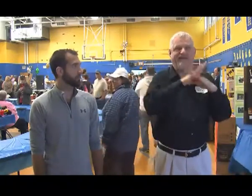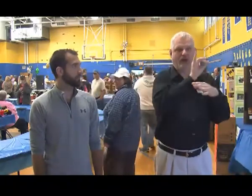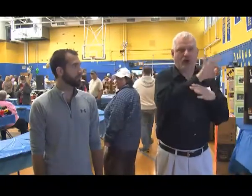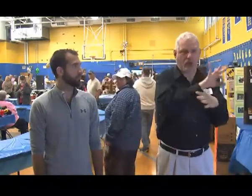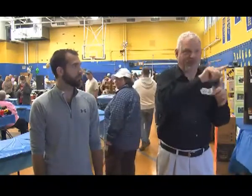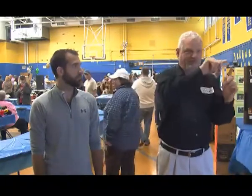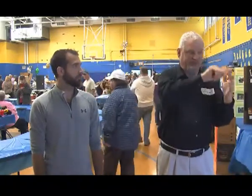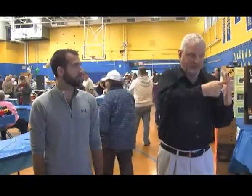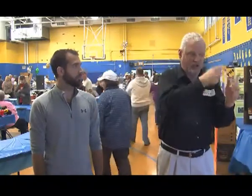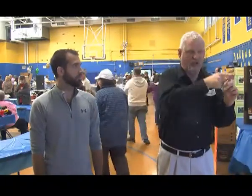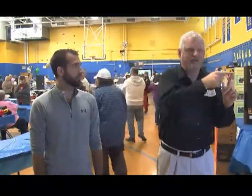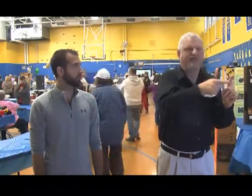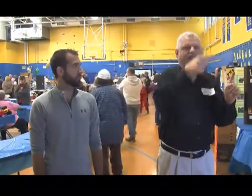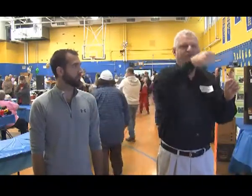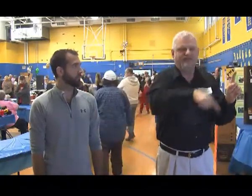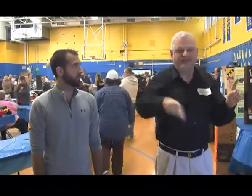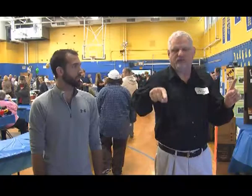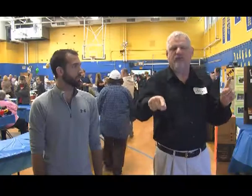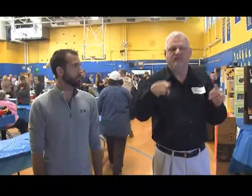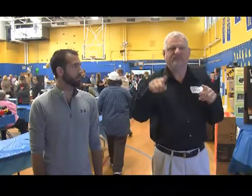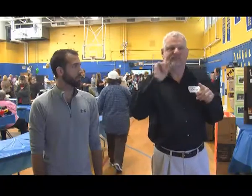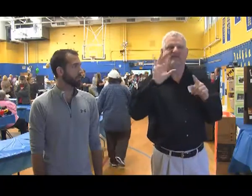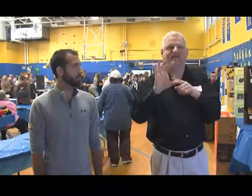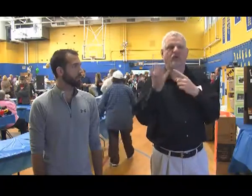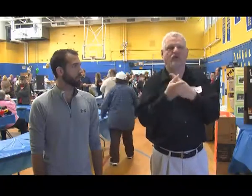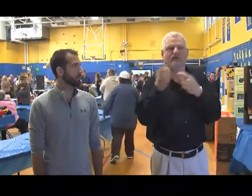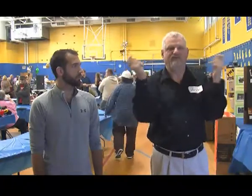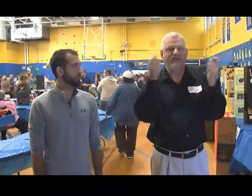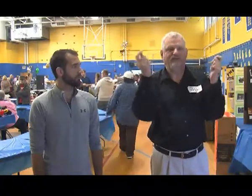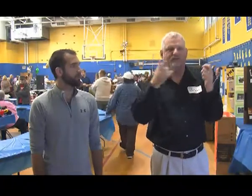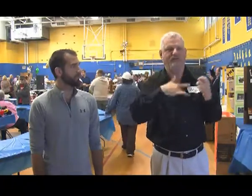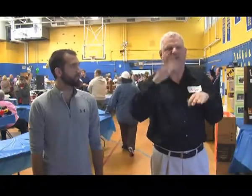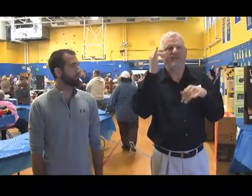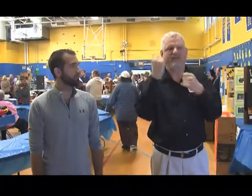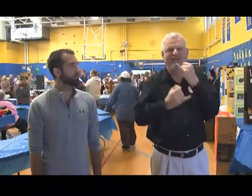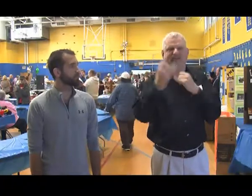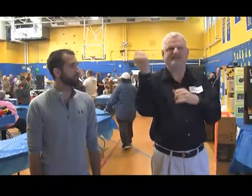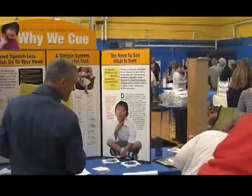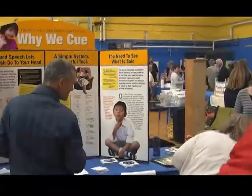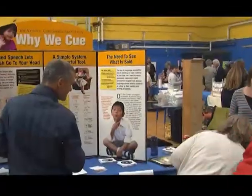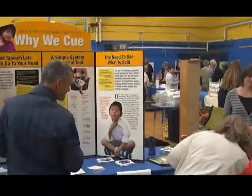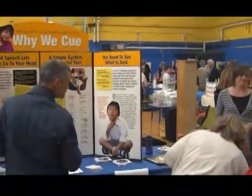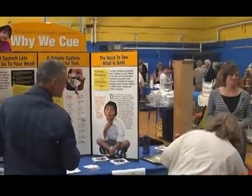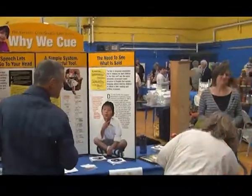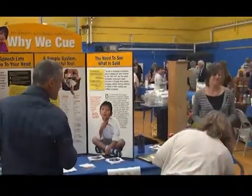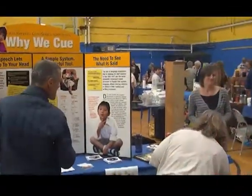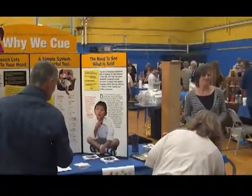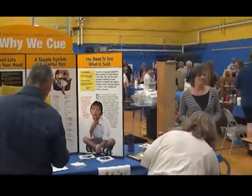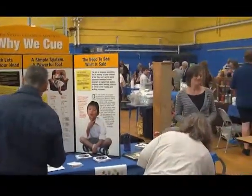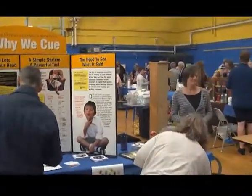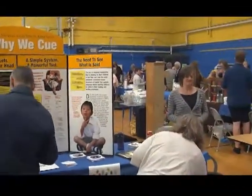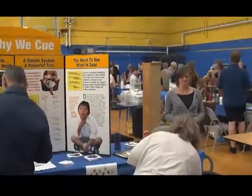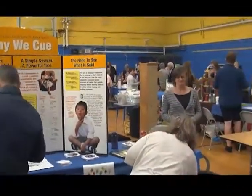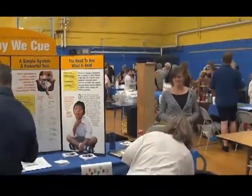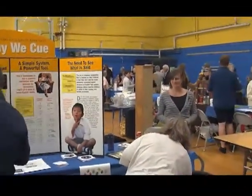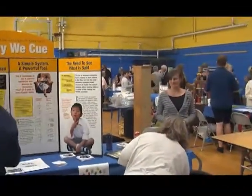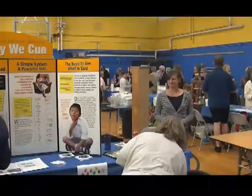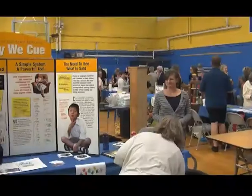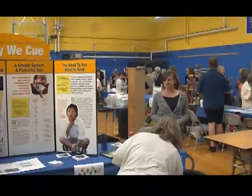And that tends to be the start of the Deaf Culture Week and that ends with Deaf Culture Festival on the last